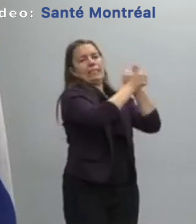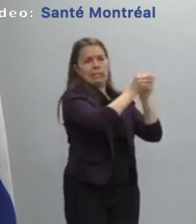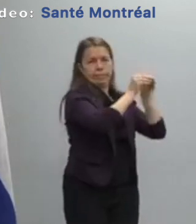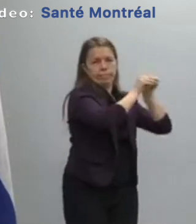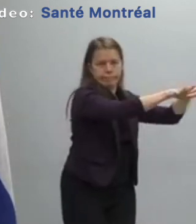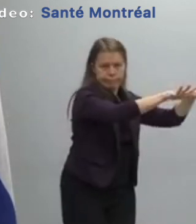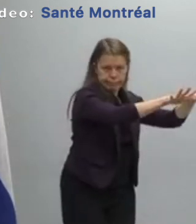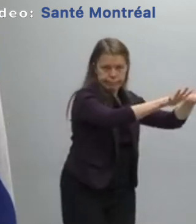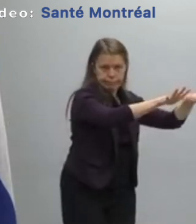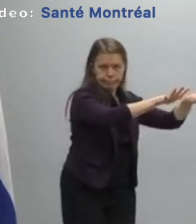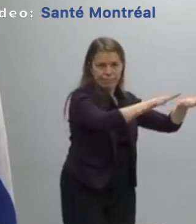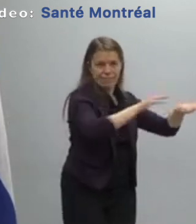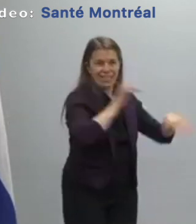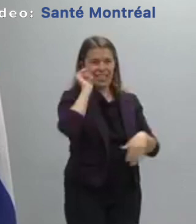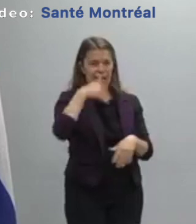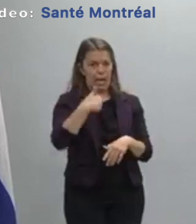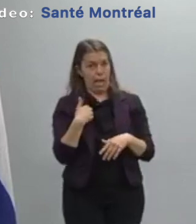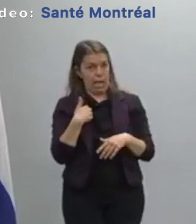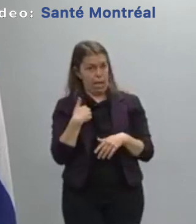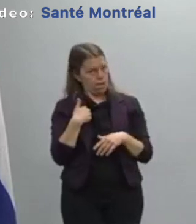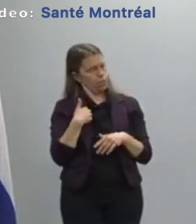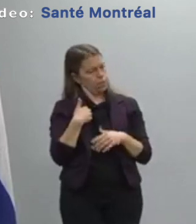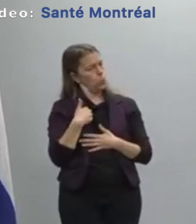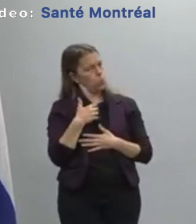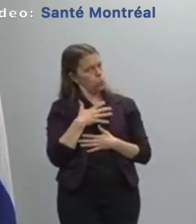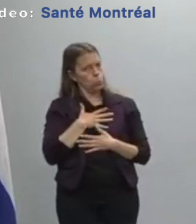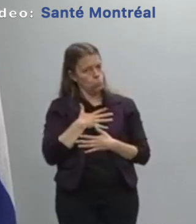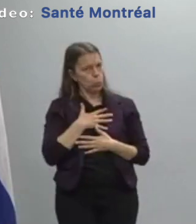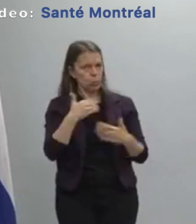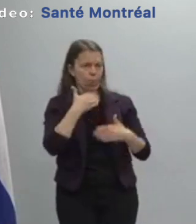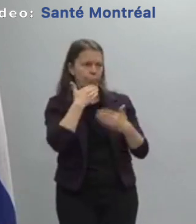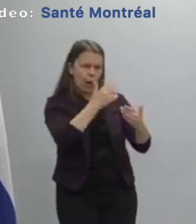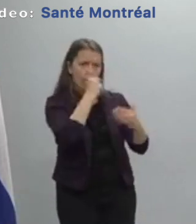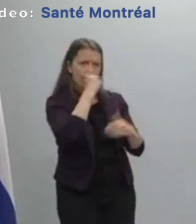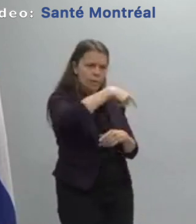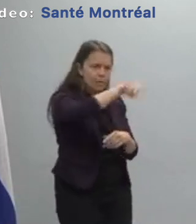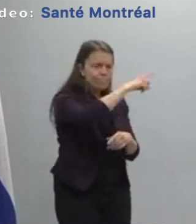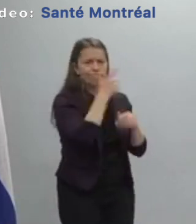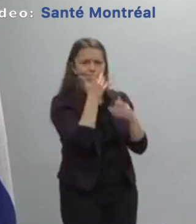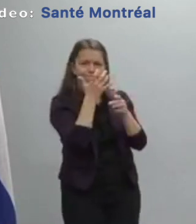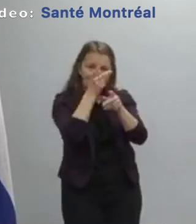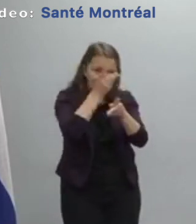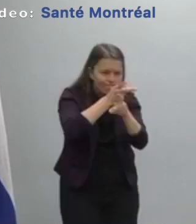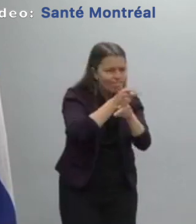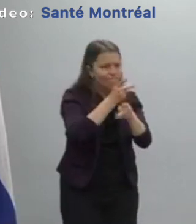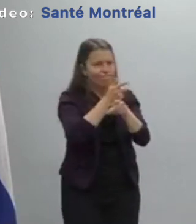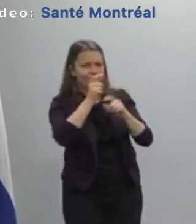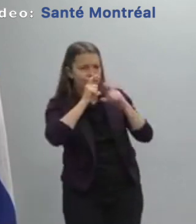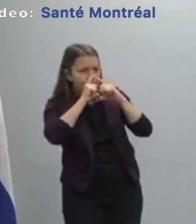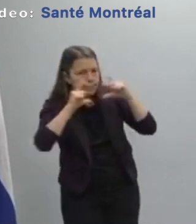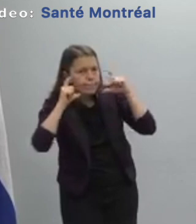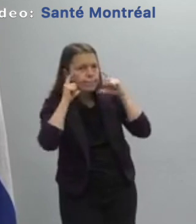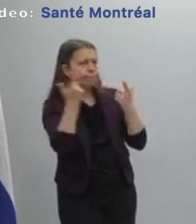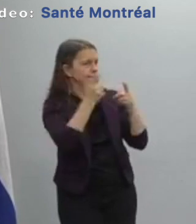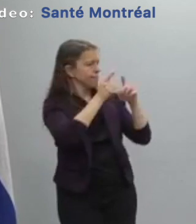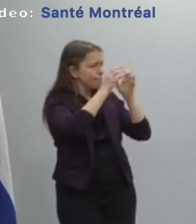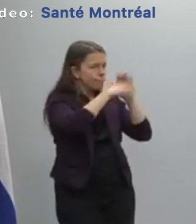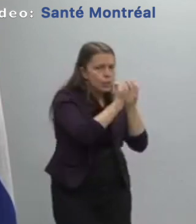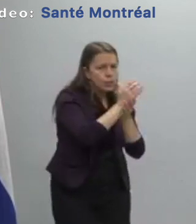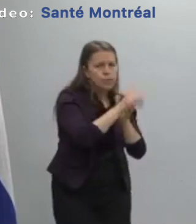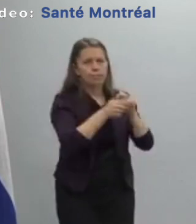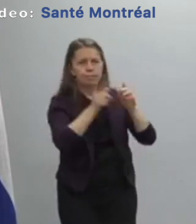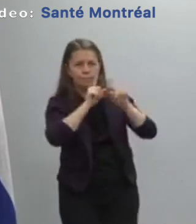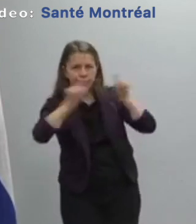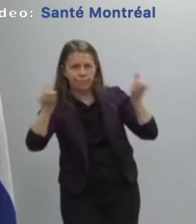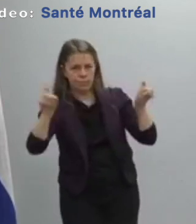thanks to them because they have made they they they make sure they made sure